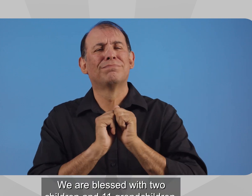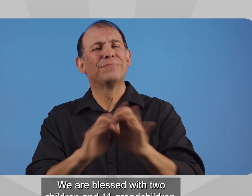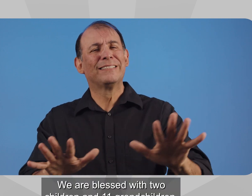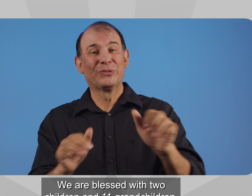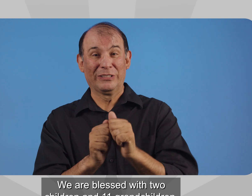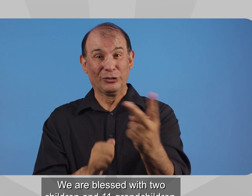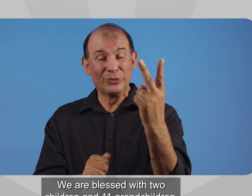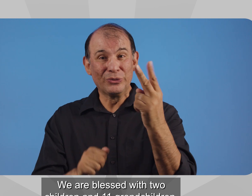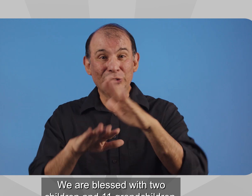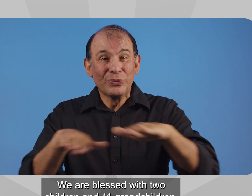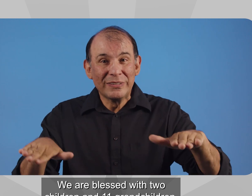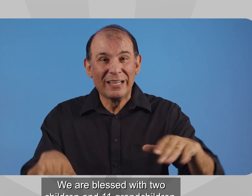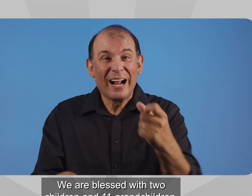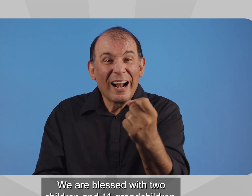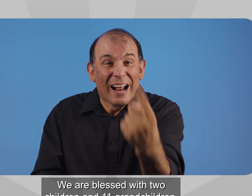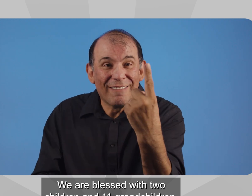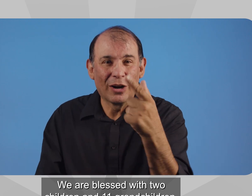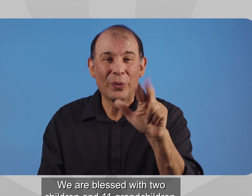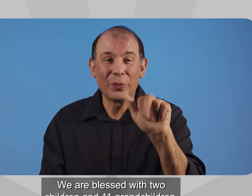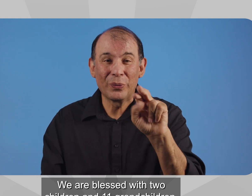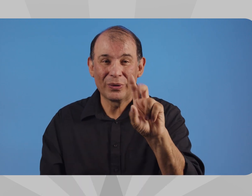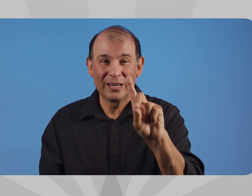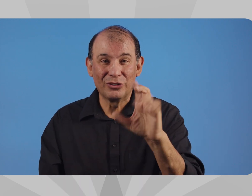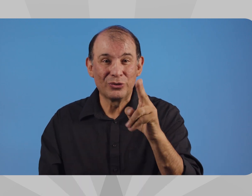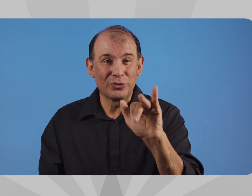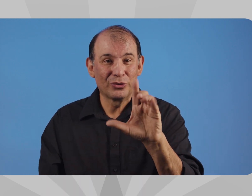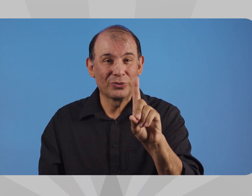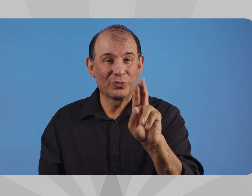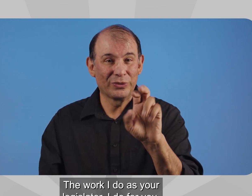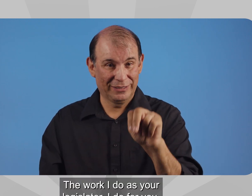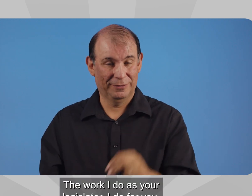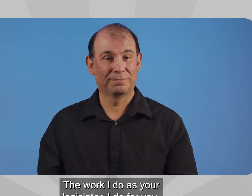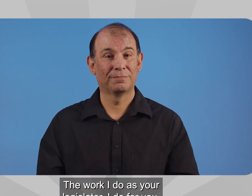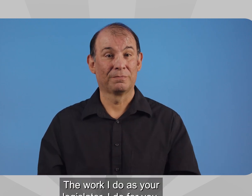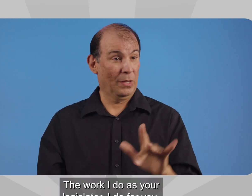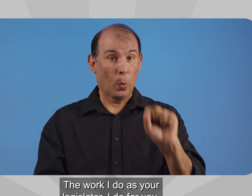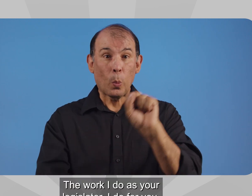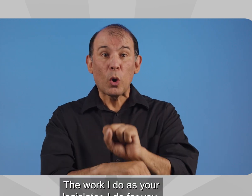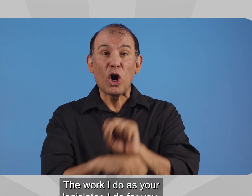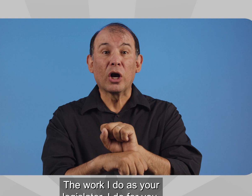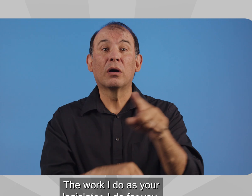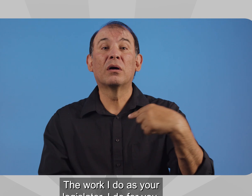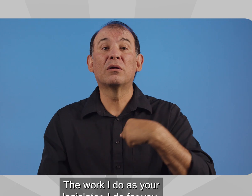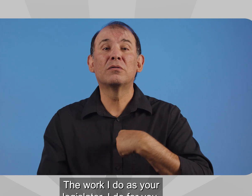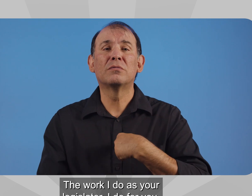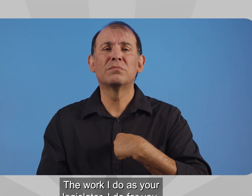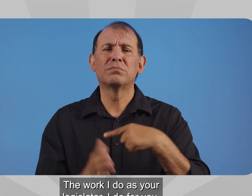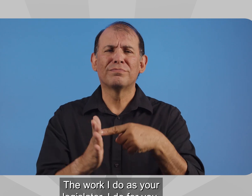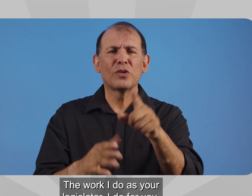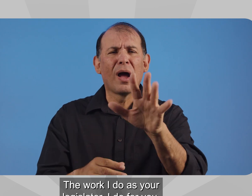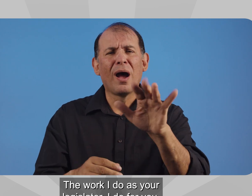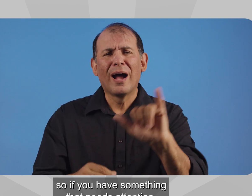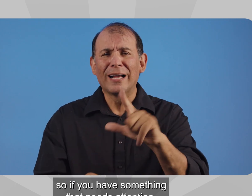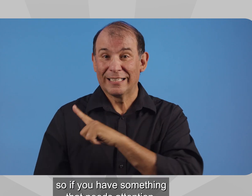We are blessed with two children and 11 grandchildren. The work I do as your legislator I do